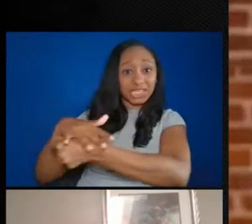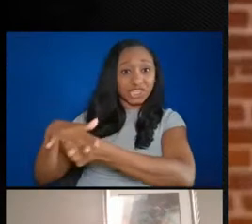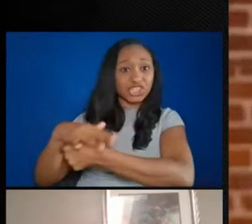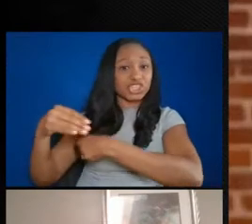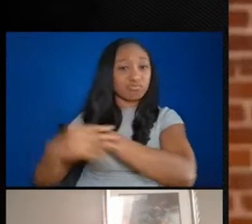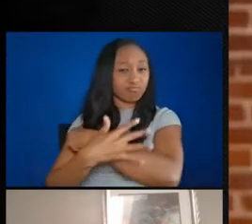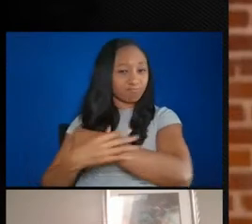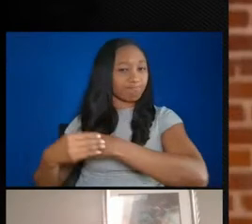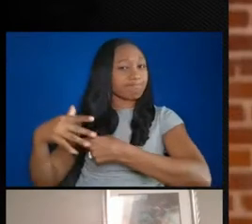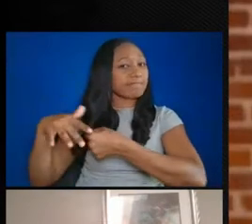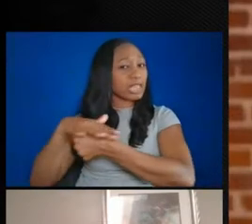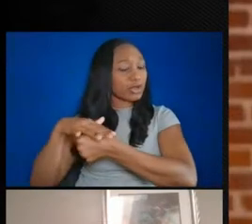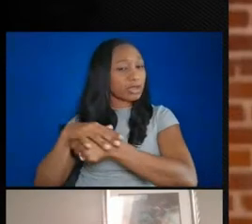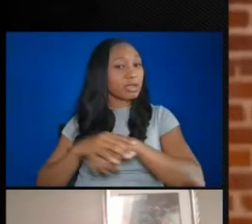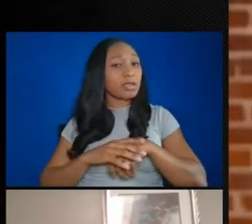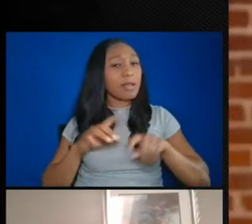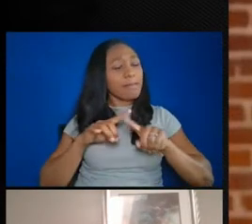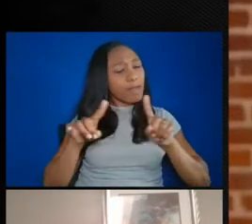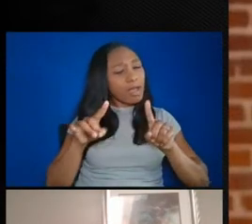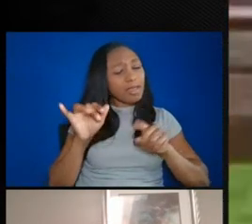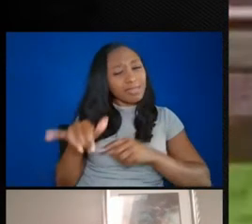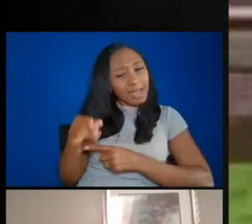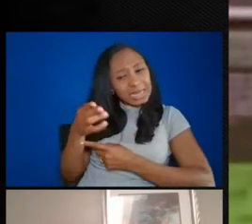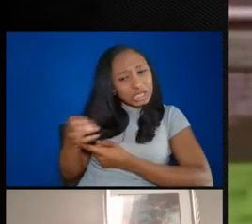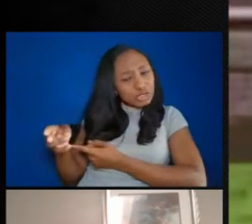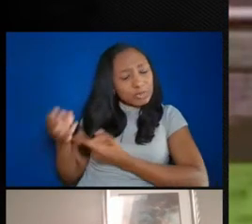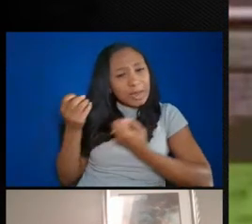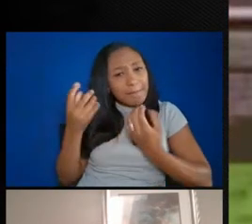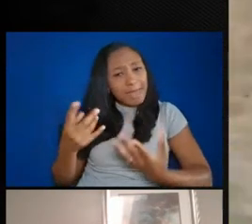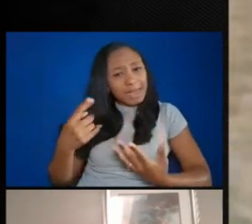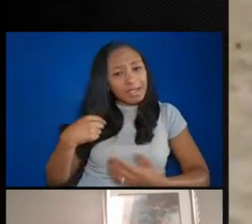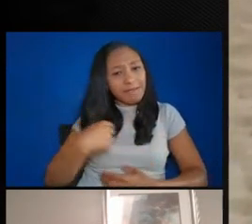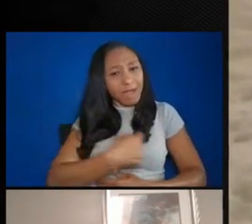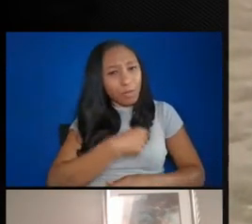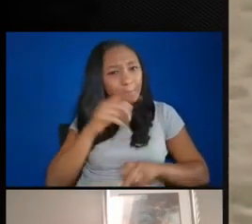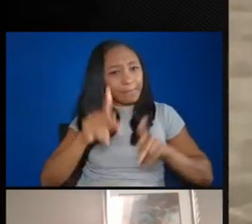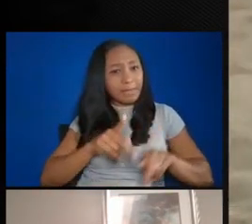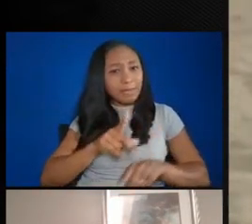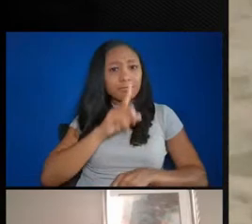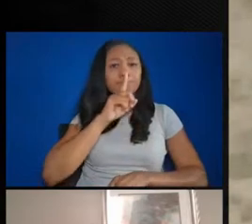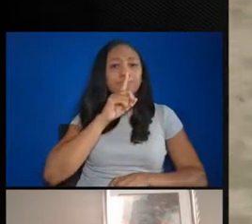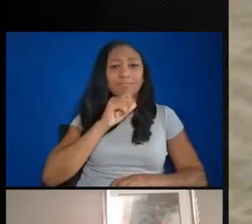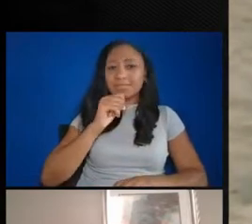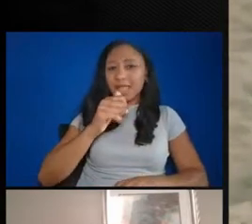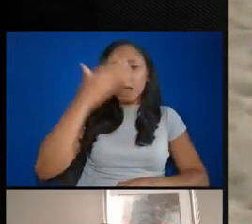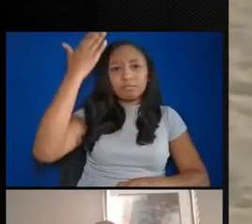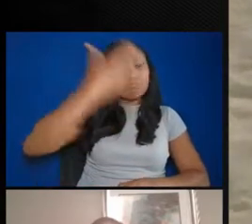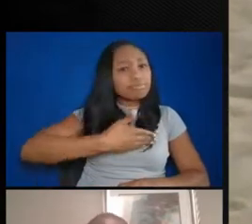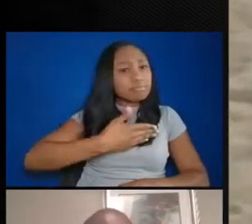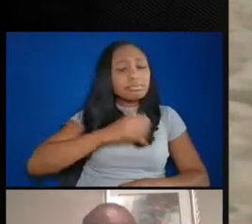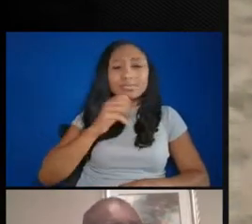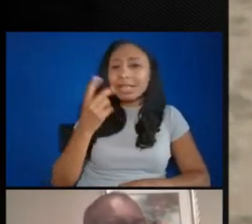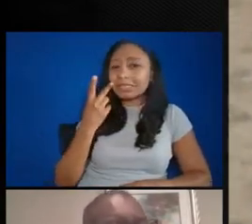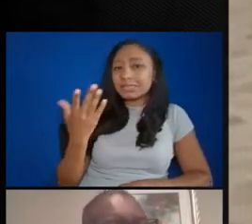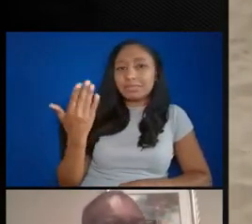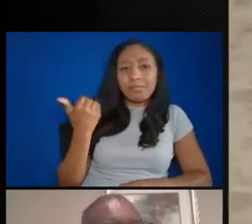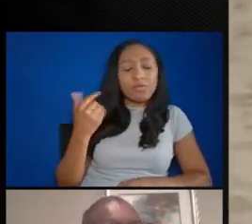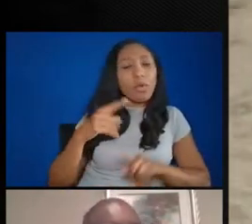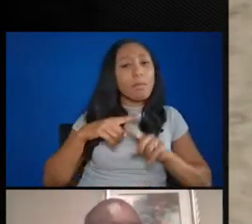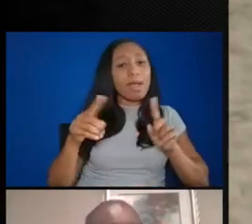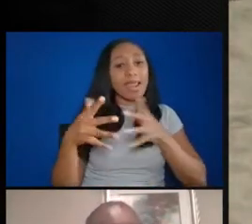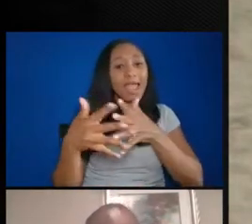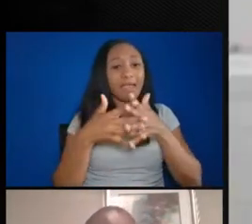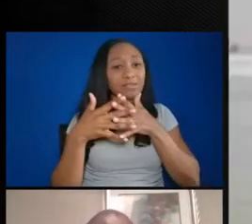It's history that many of our people haven't seen. To see African Americans prevailing against